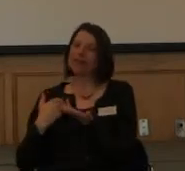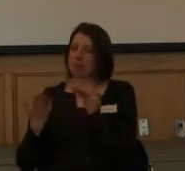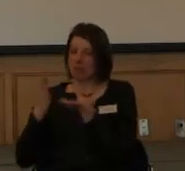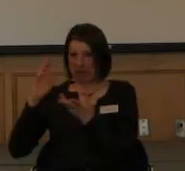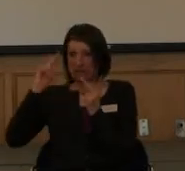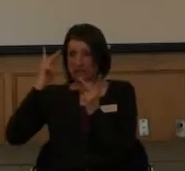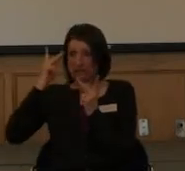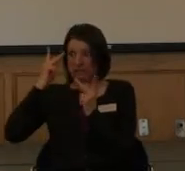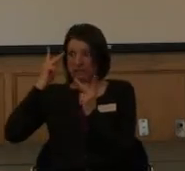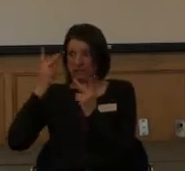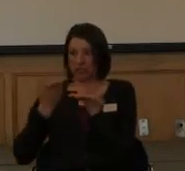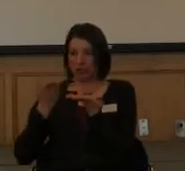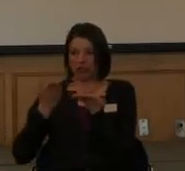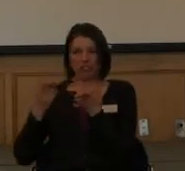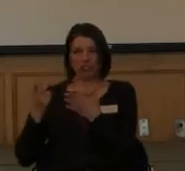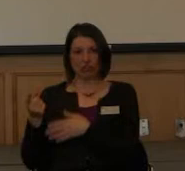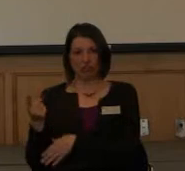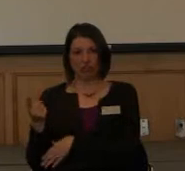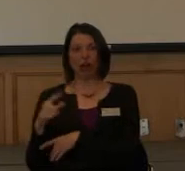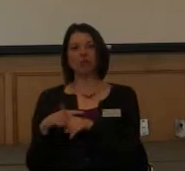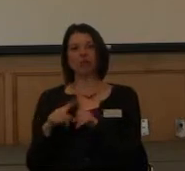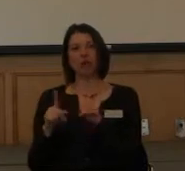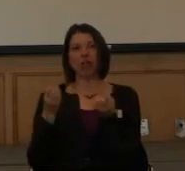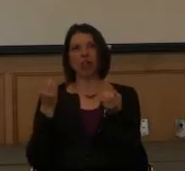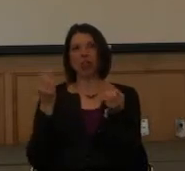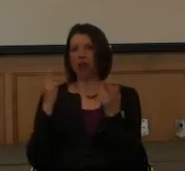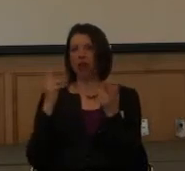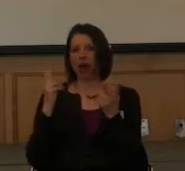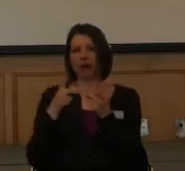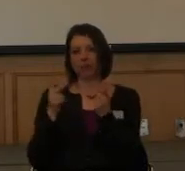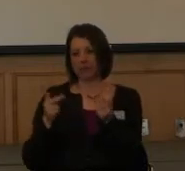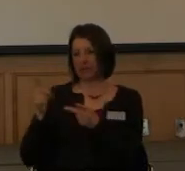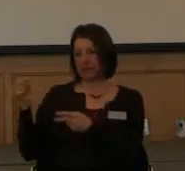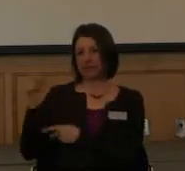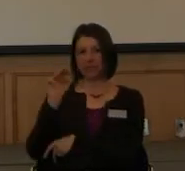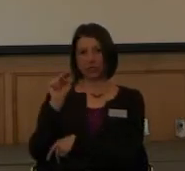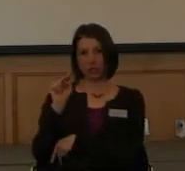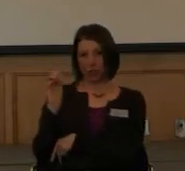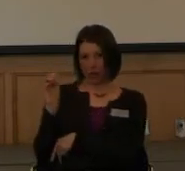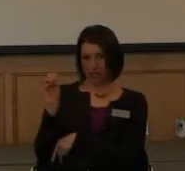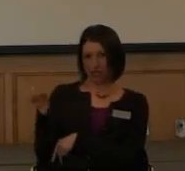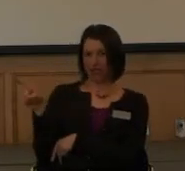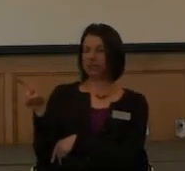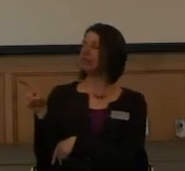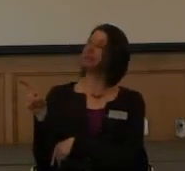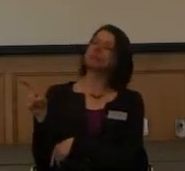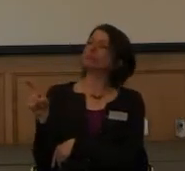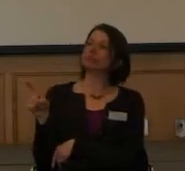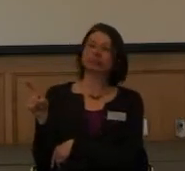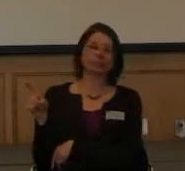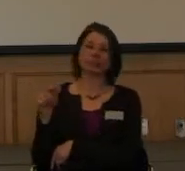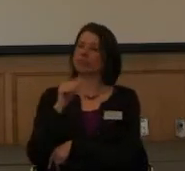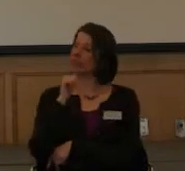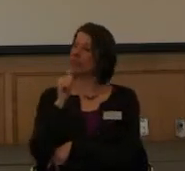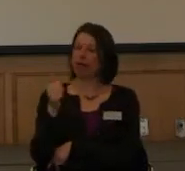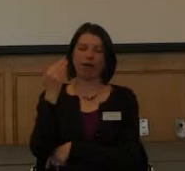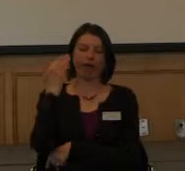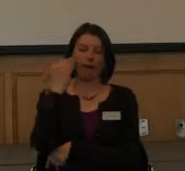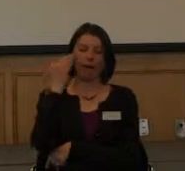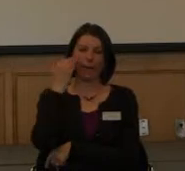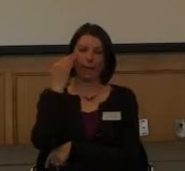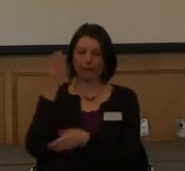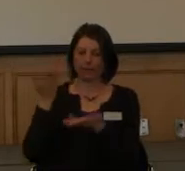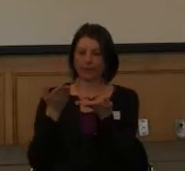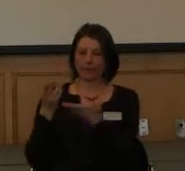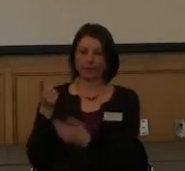You know, they know about it. But there are a lot of places, like when I went to New Orleans, there are a lot of places that weren't aware of